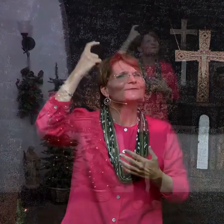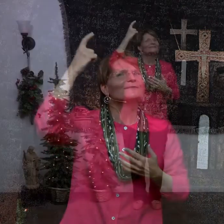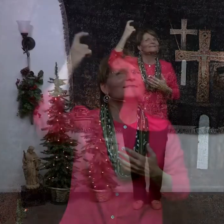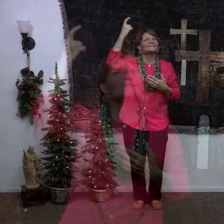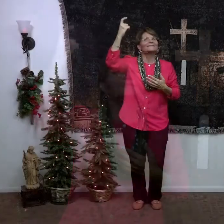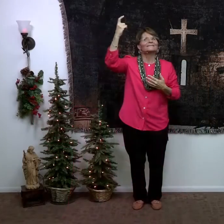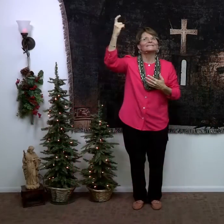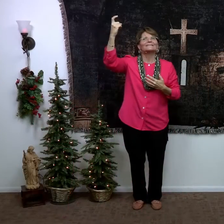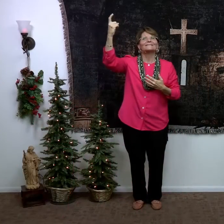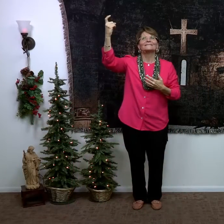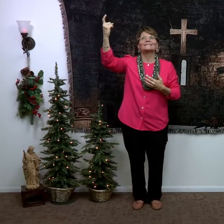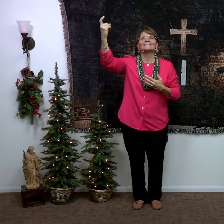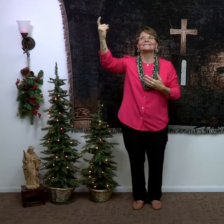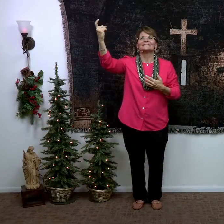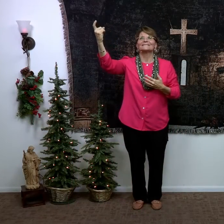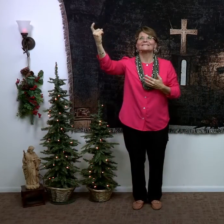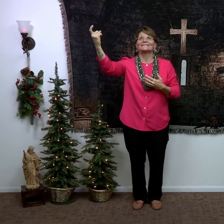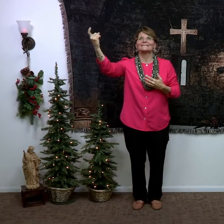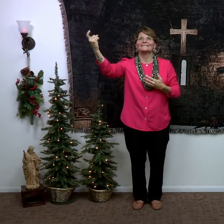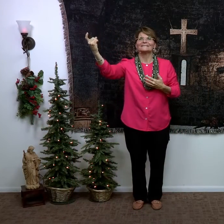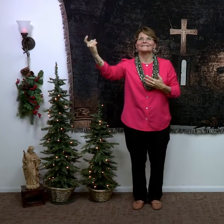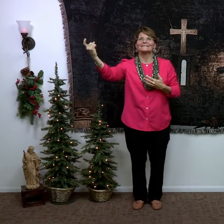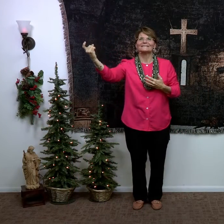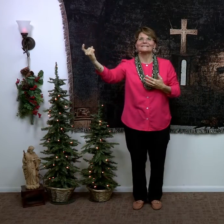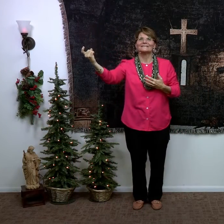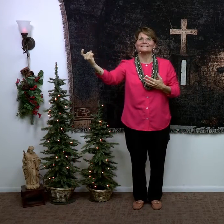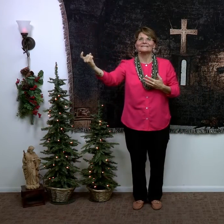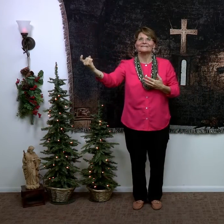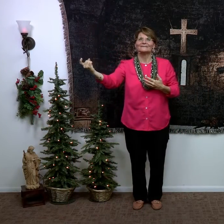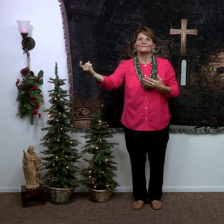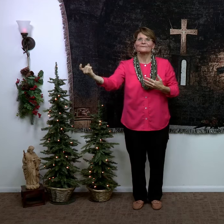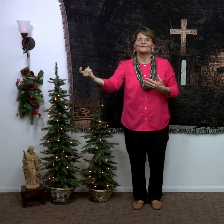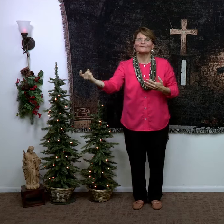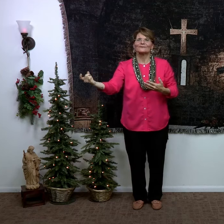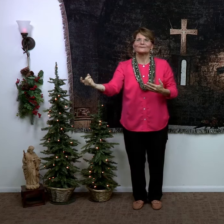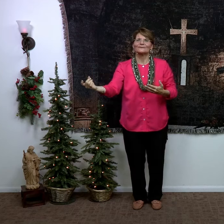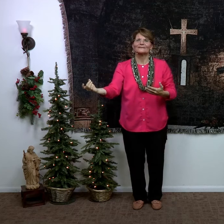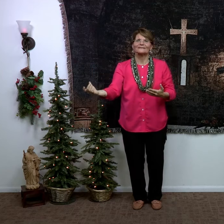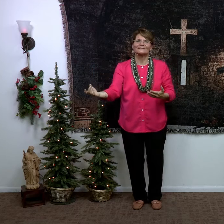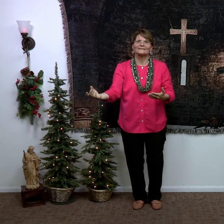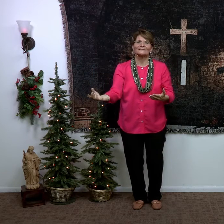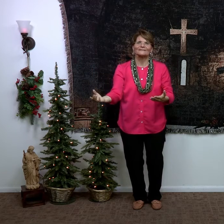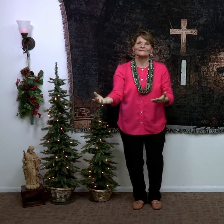I'll be home for Christmas